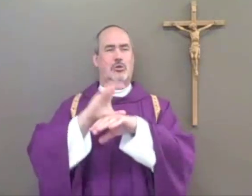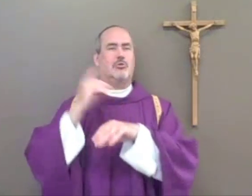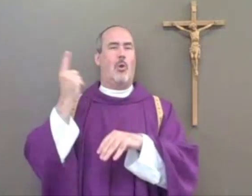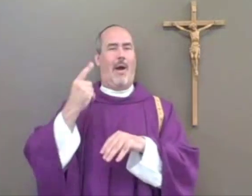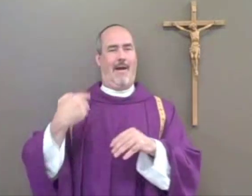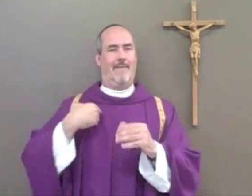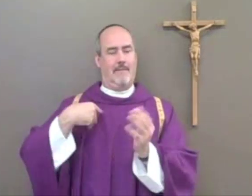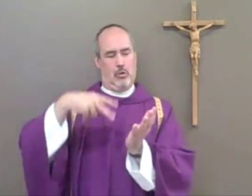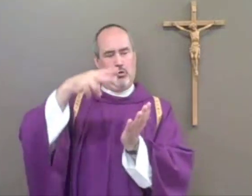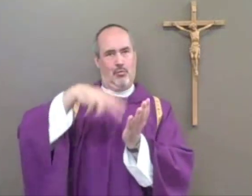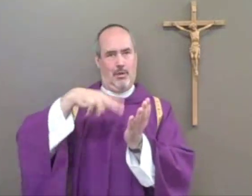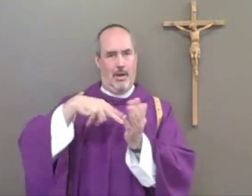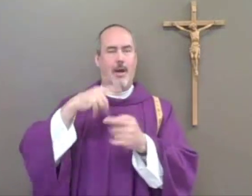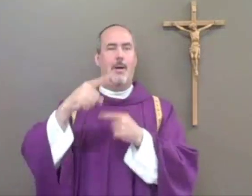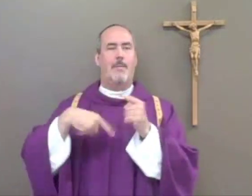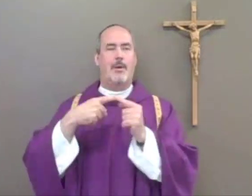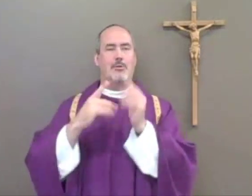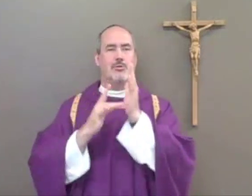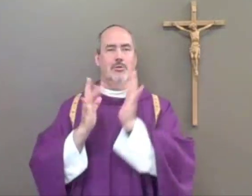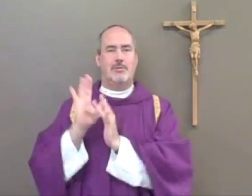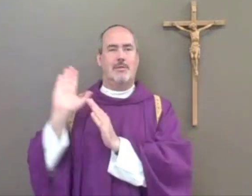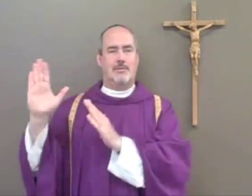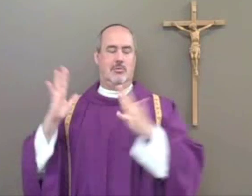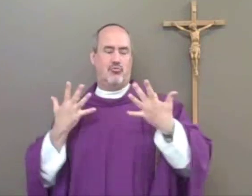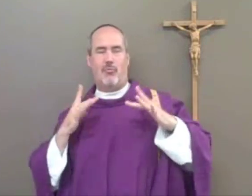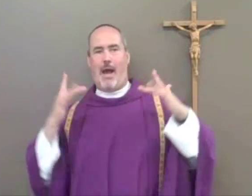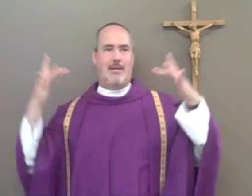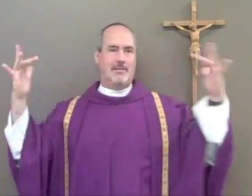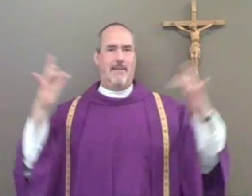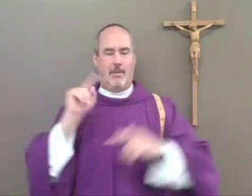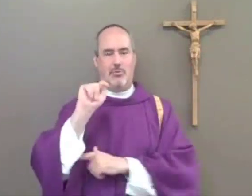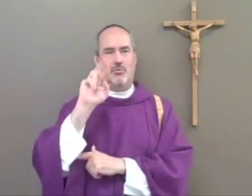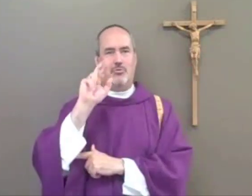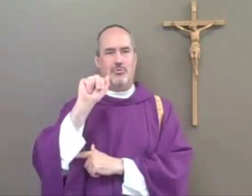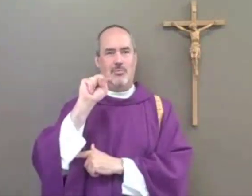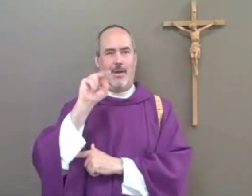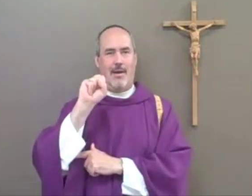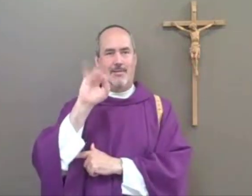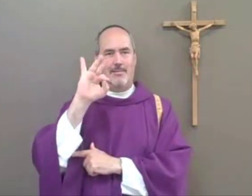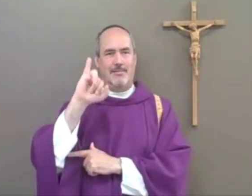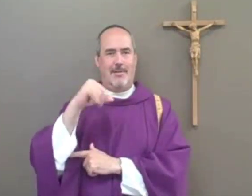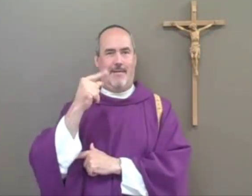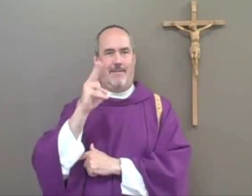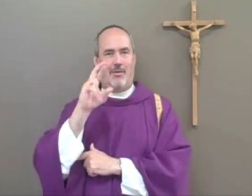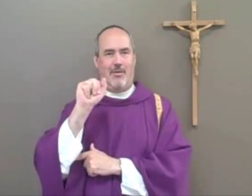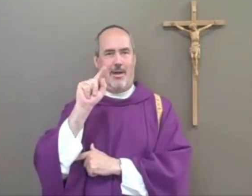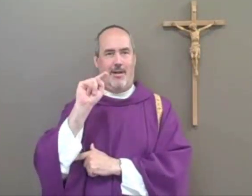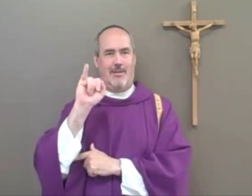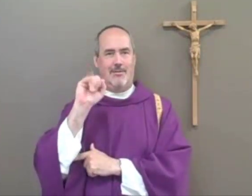Every year during Lent, the church has a reading about Jesus' Transfiguration,